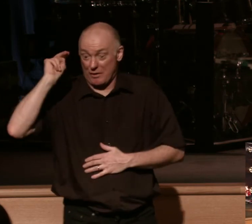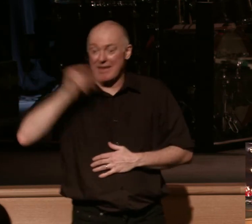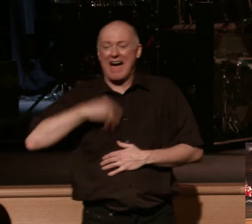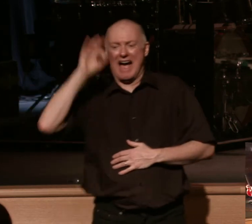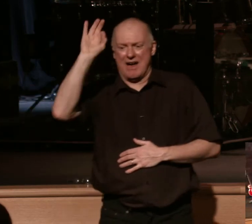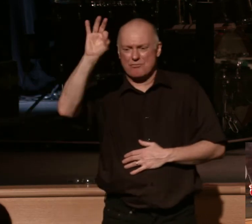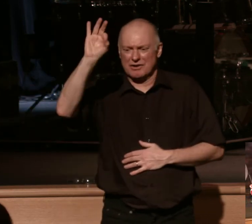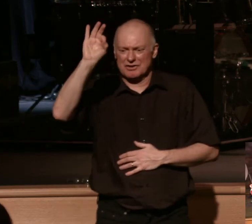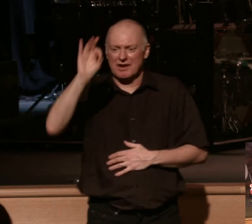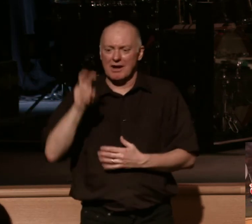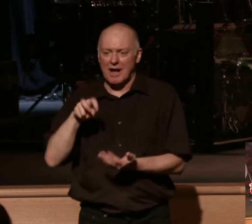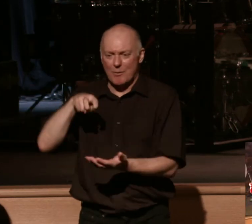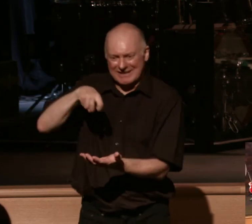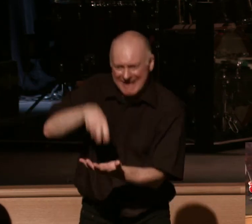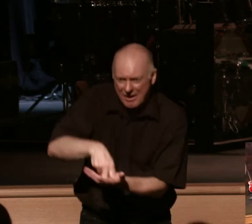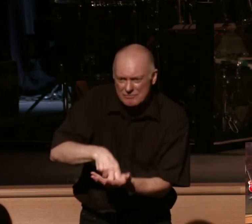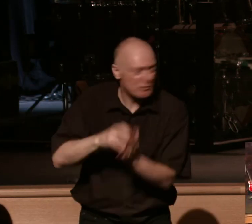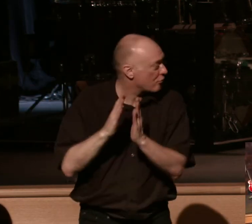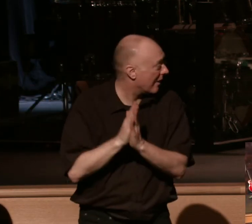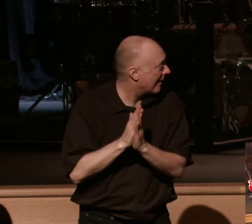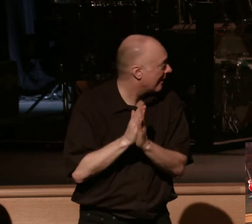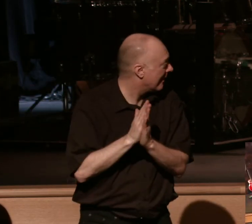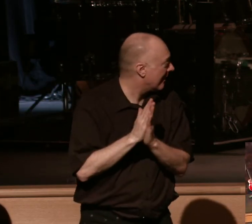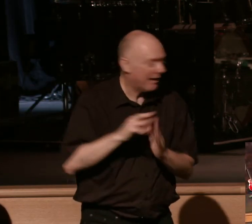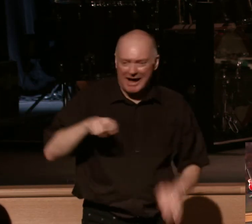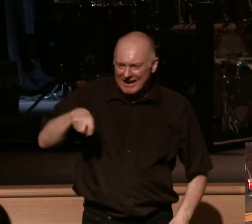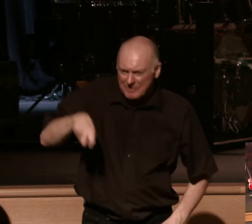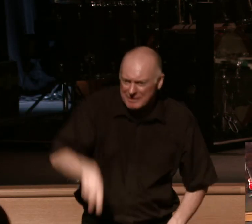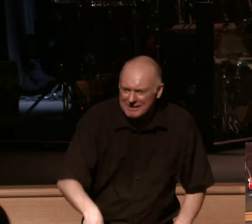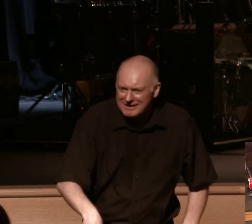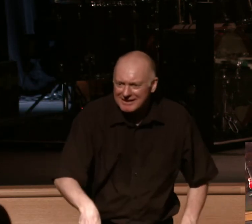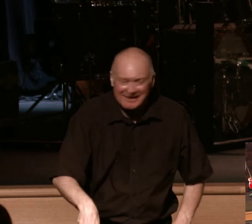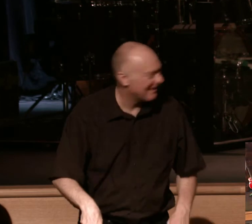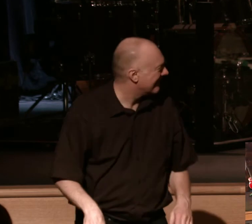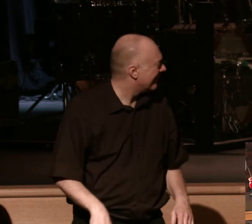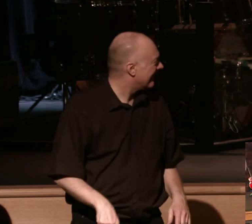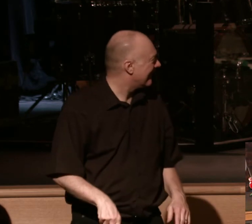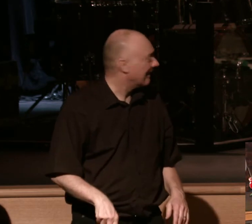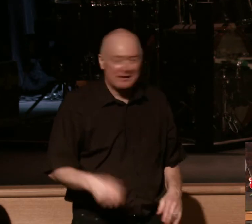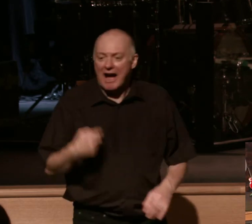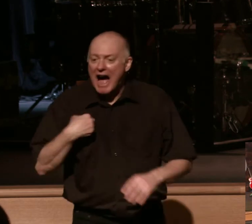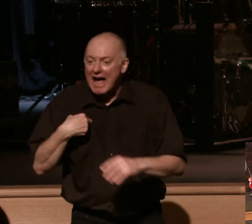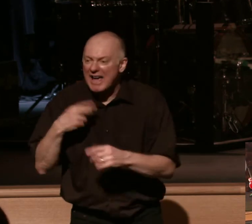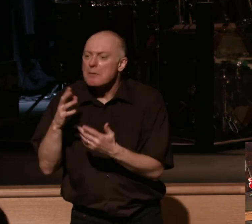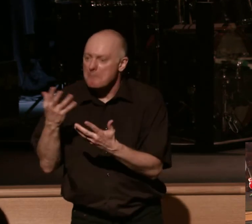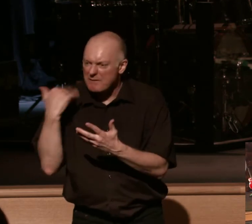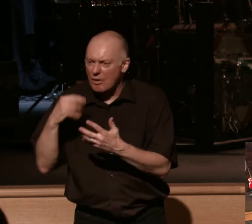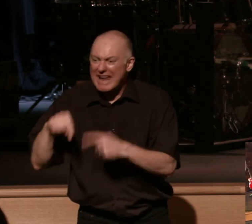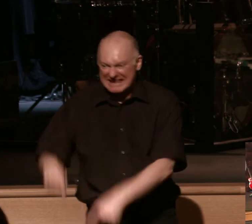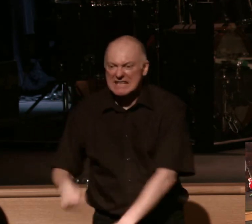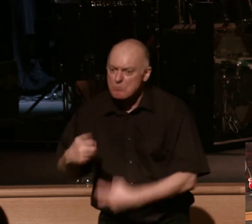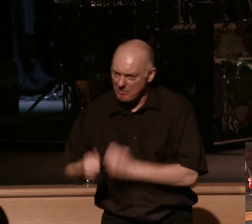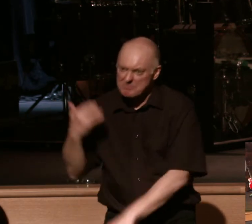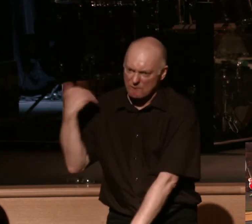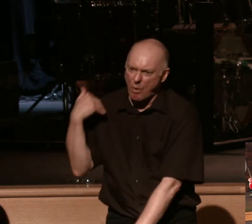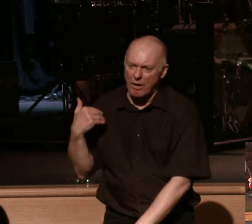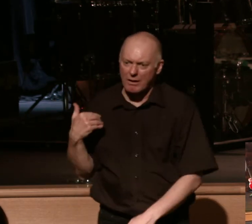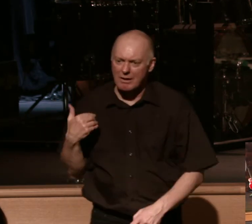down I believe as I normally do to pray and I got down one knee now I've had some significant knee problems over here and I had like a bone